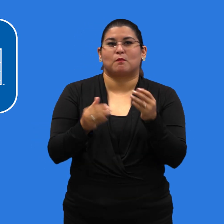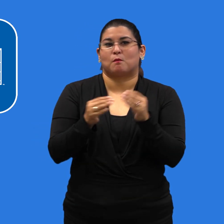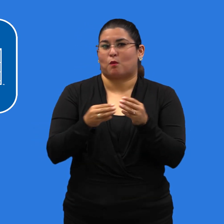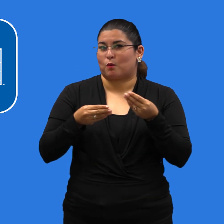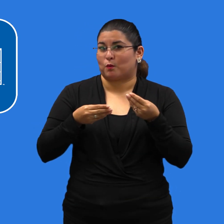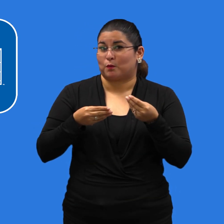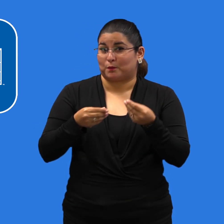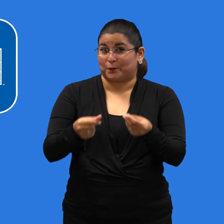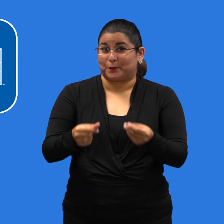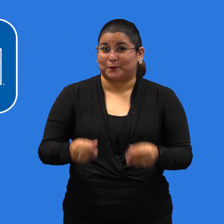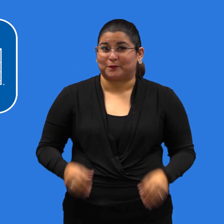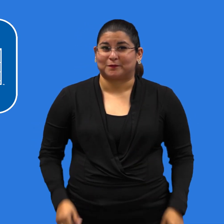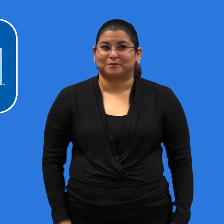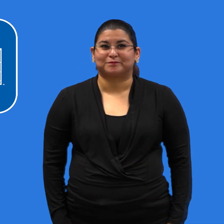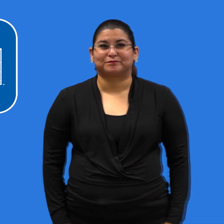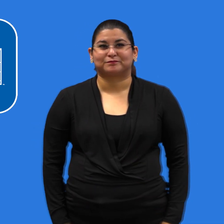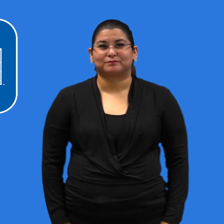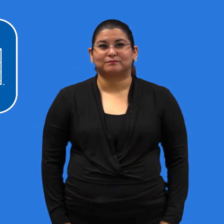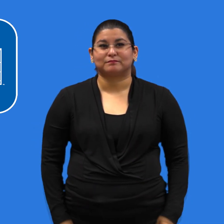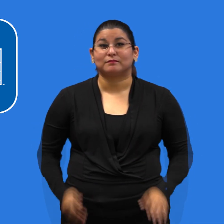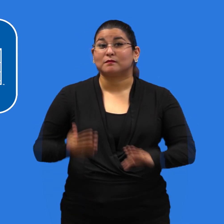to make getting vaccinated a little easier.